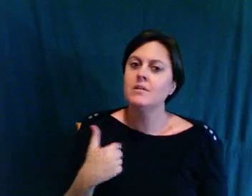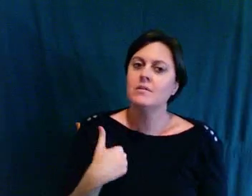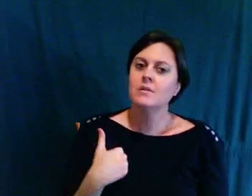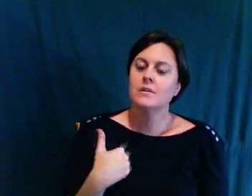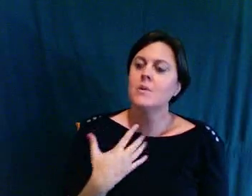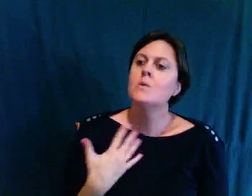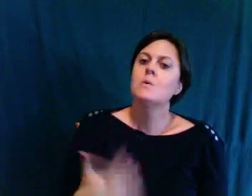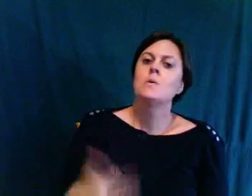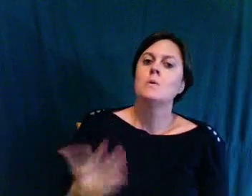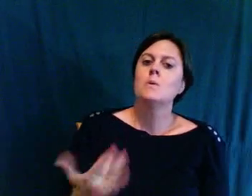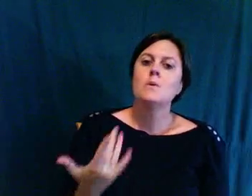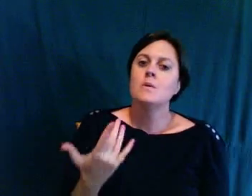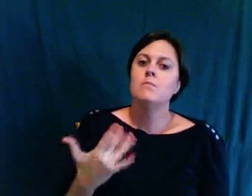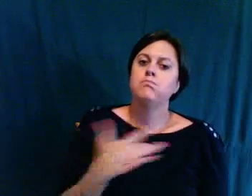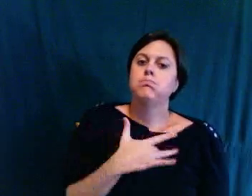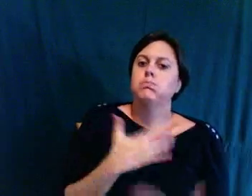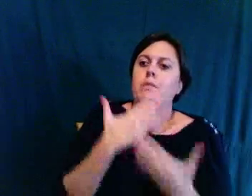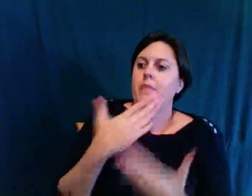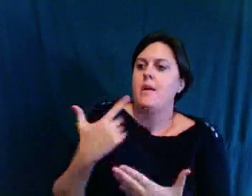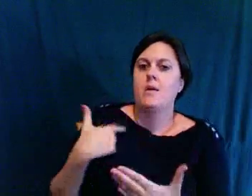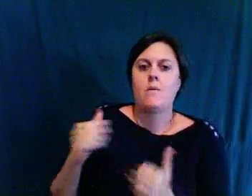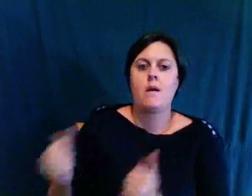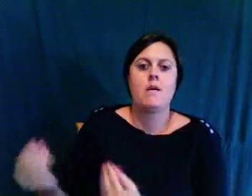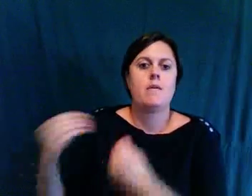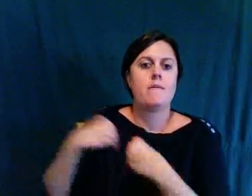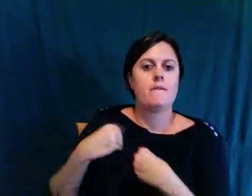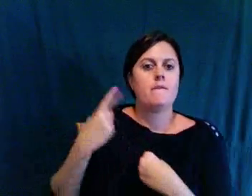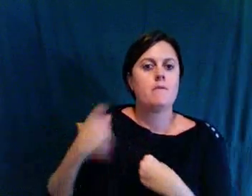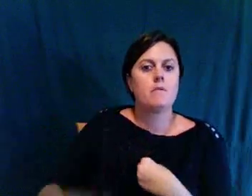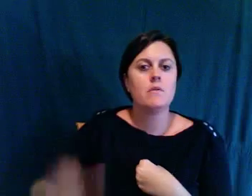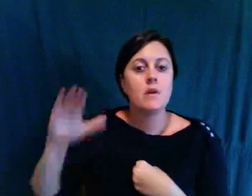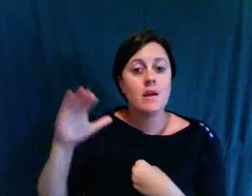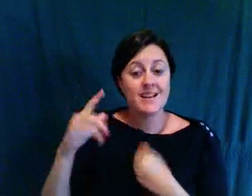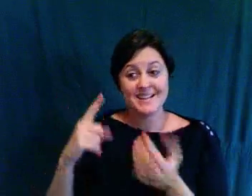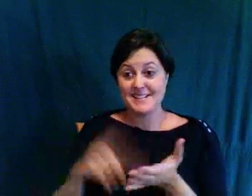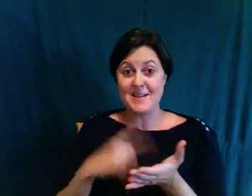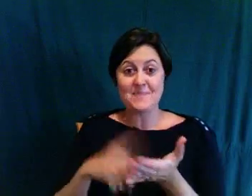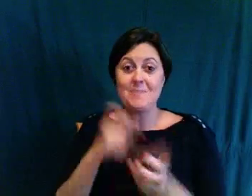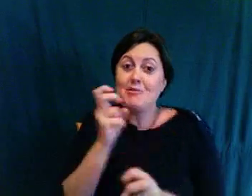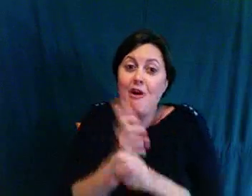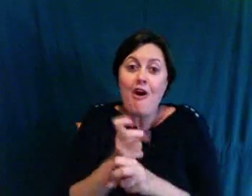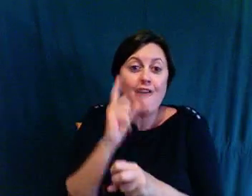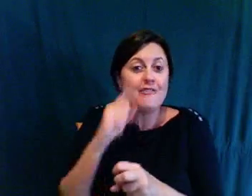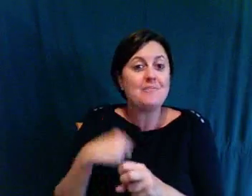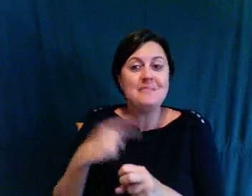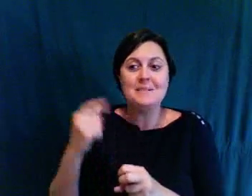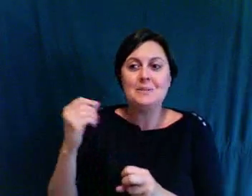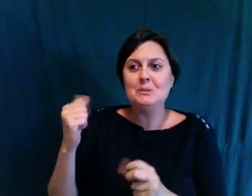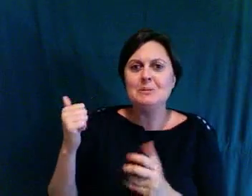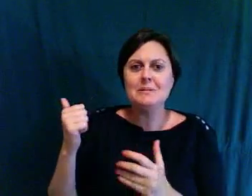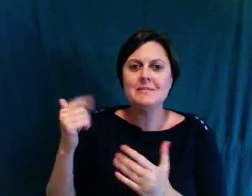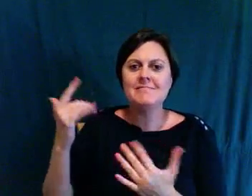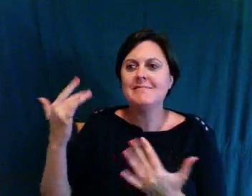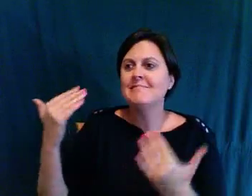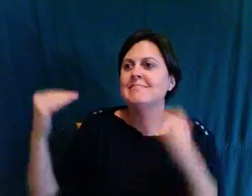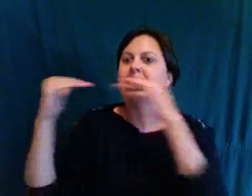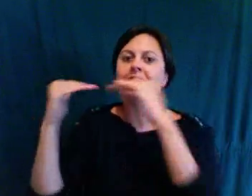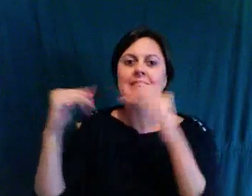to live up to? Probably, in some cases, absolutely. I mean, there is really no other person on this planet that I